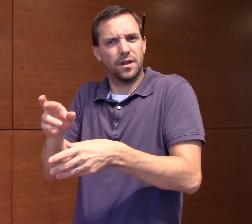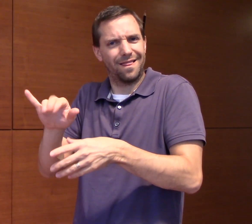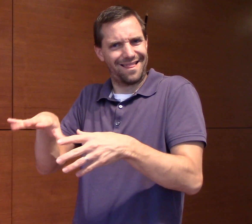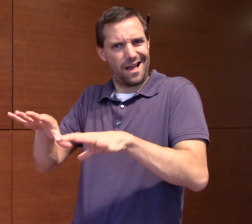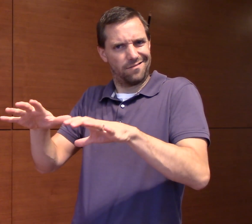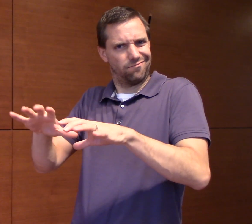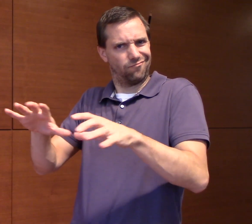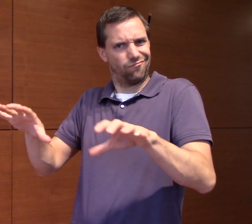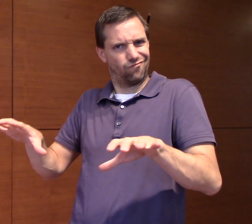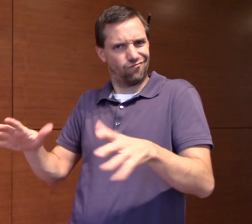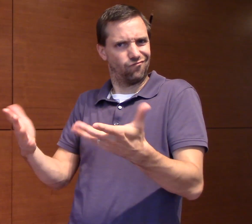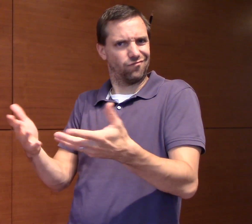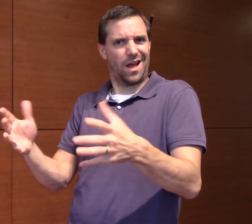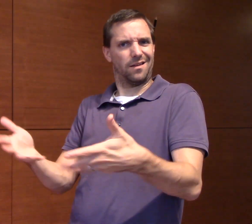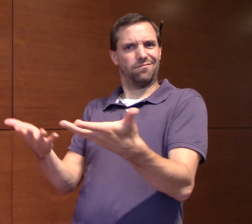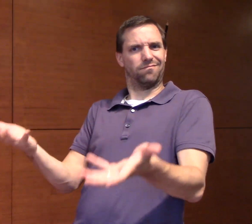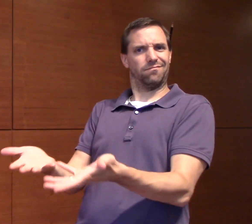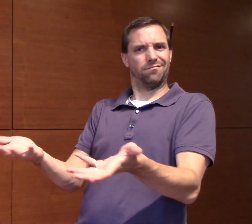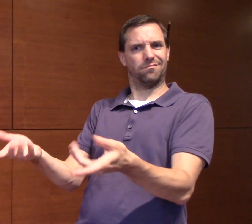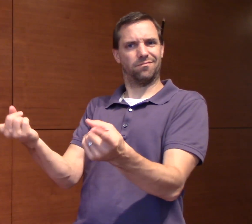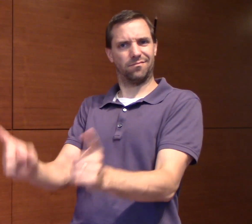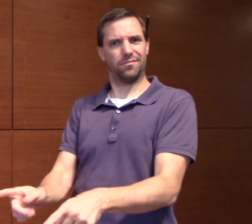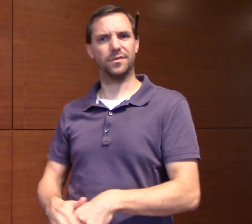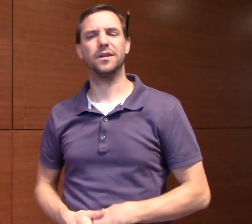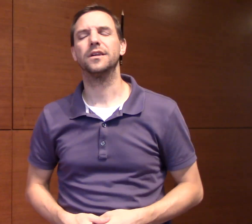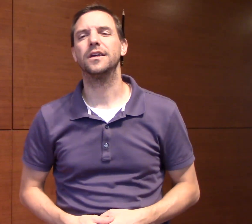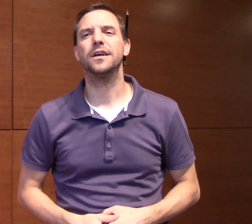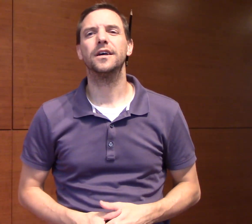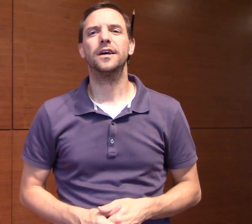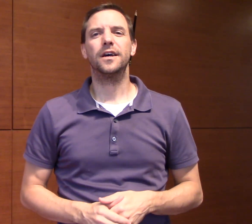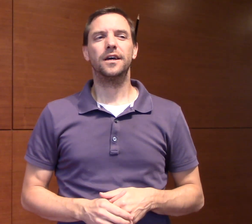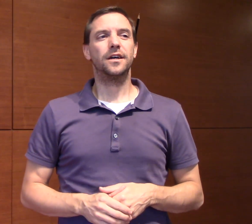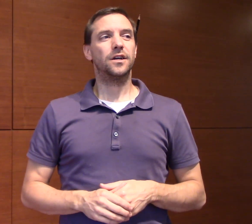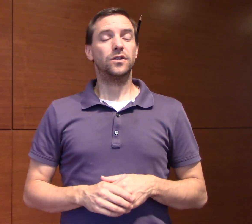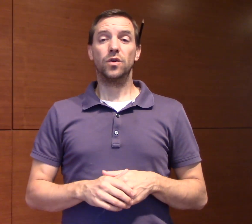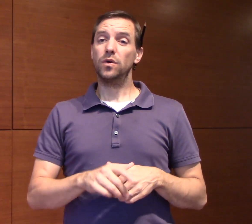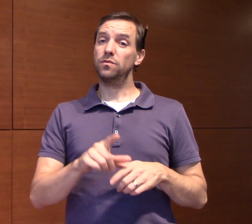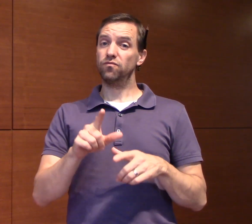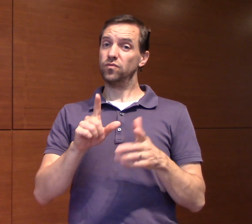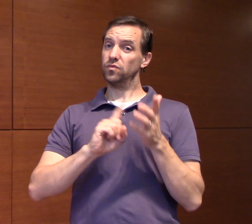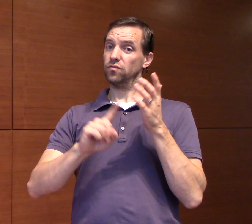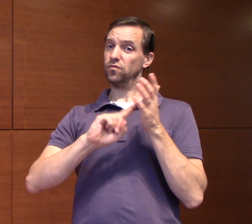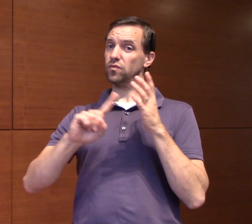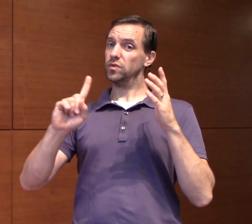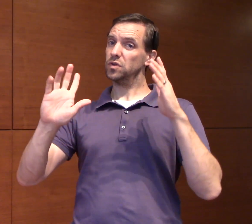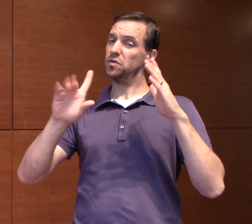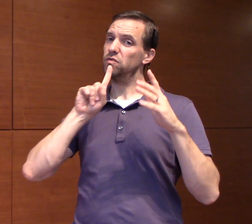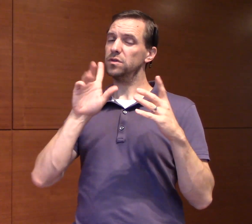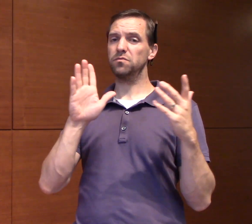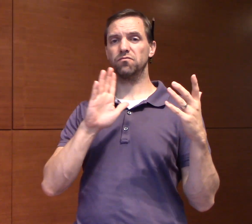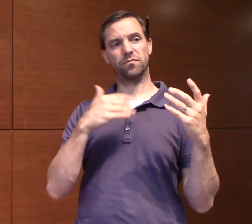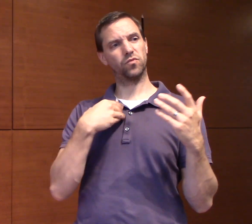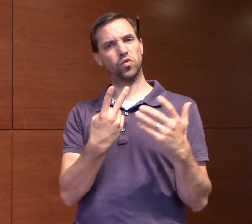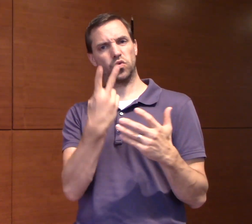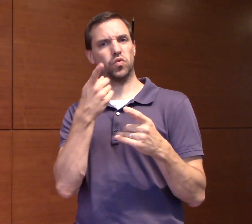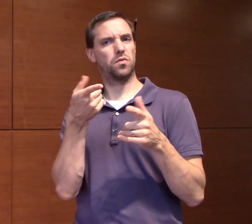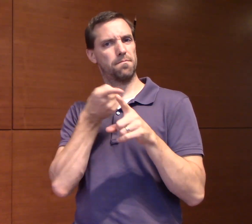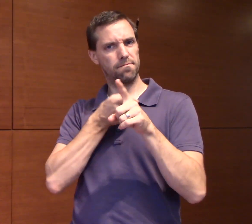understand what are the underlying causes of those unfortunate behaviors. The